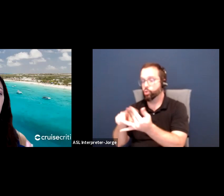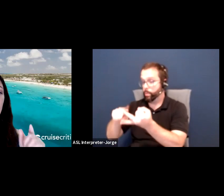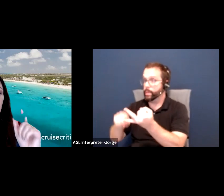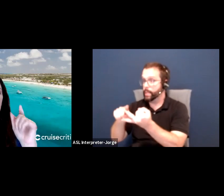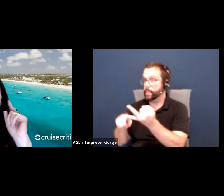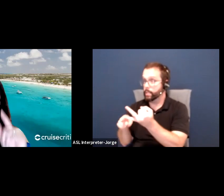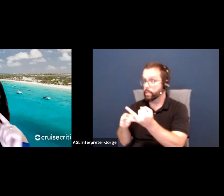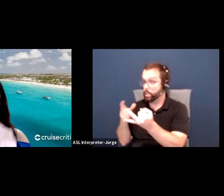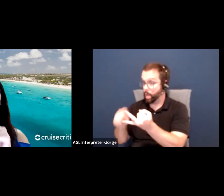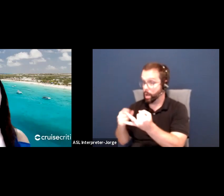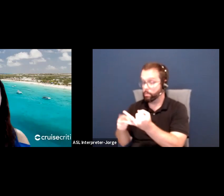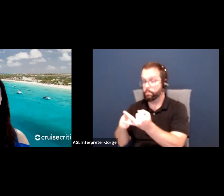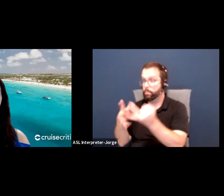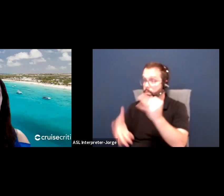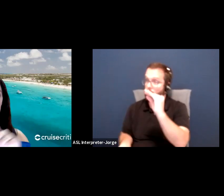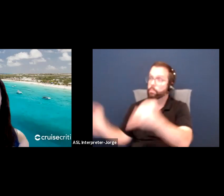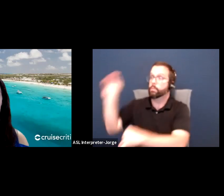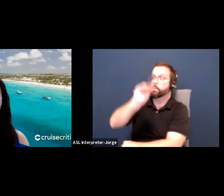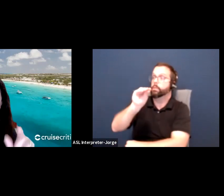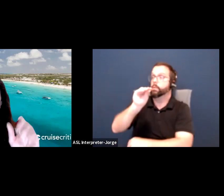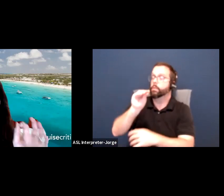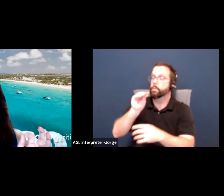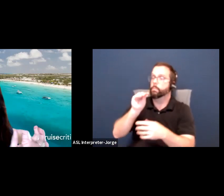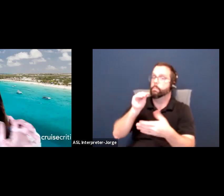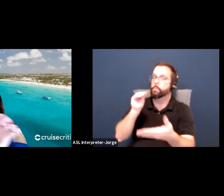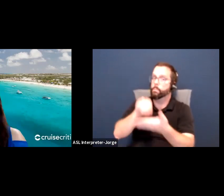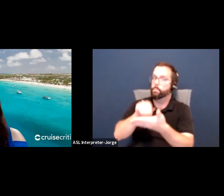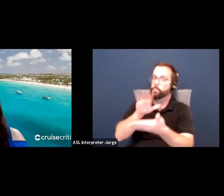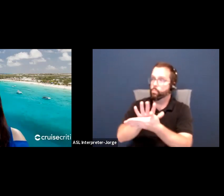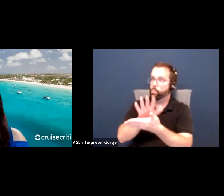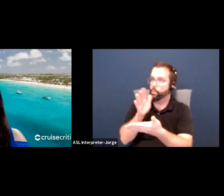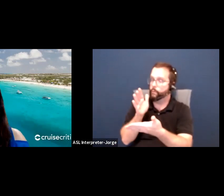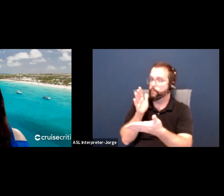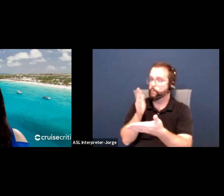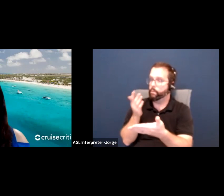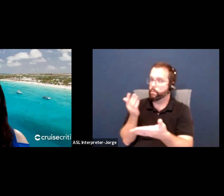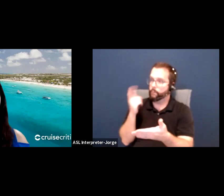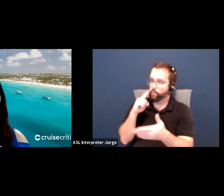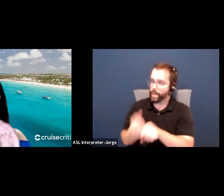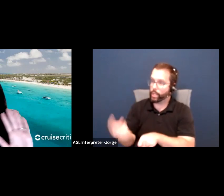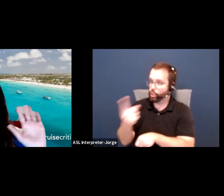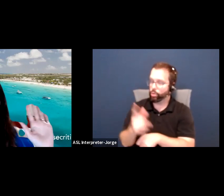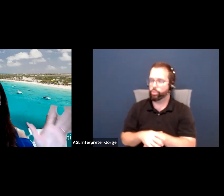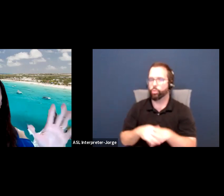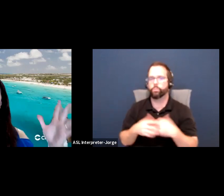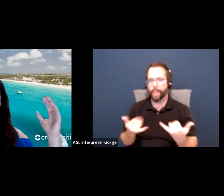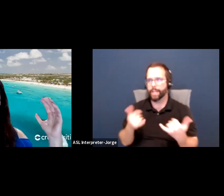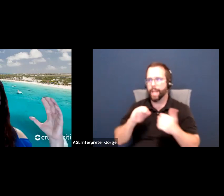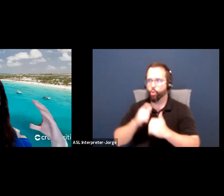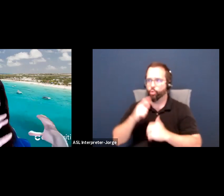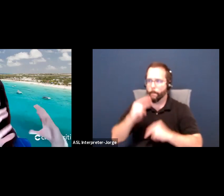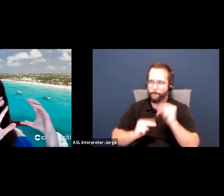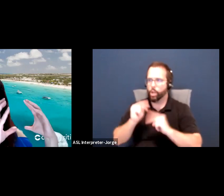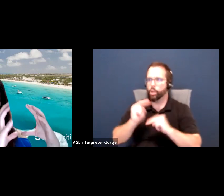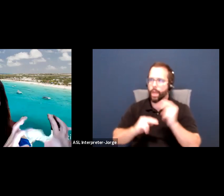is how you start building that house. So we have this image. You give them the blueprint to the house. And that zigzag line. And let me tell you,